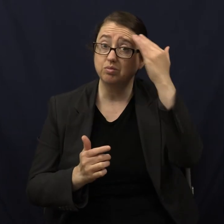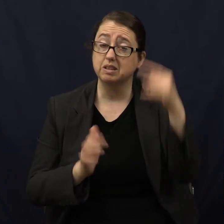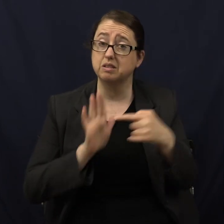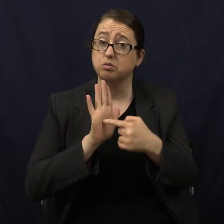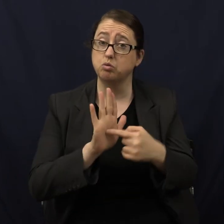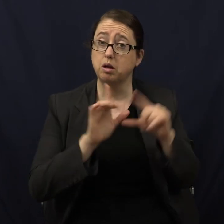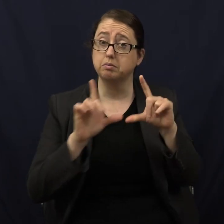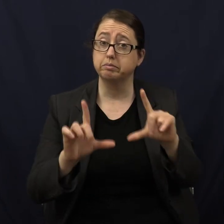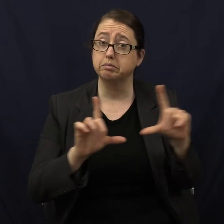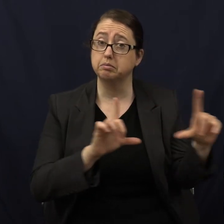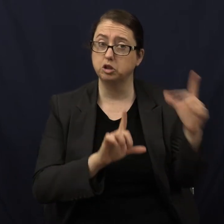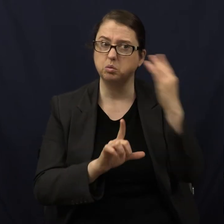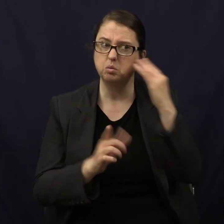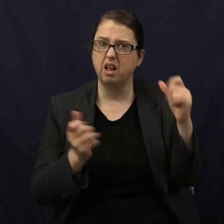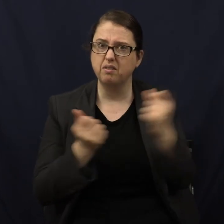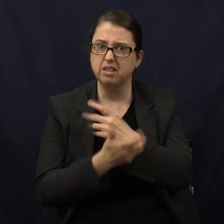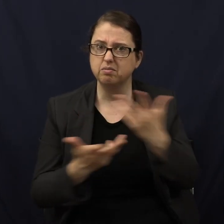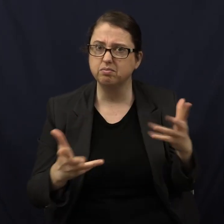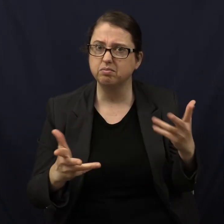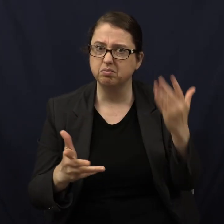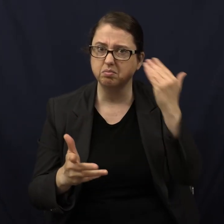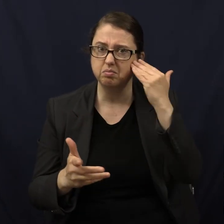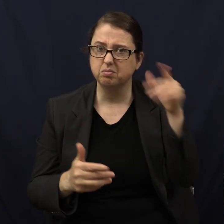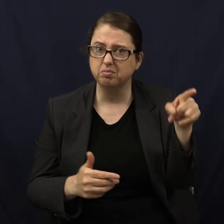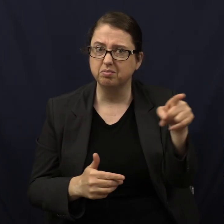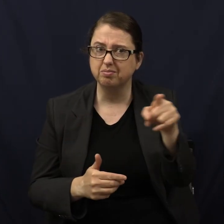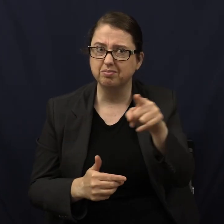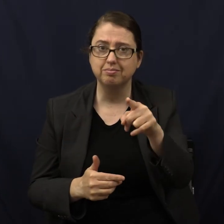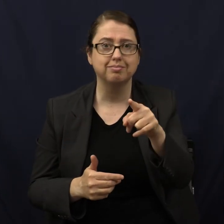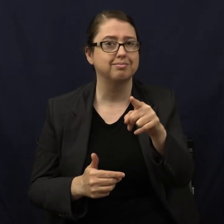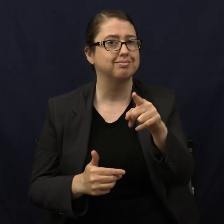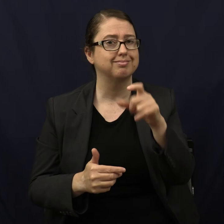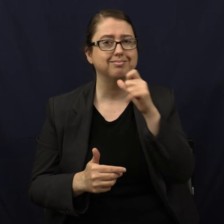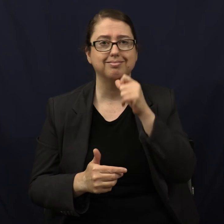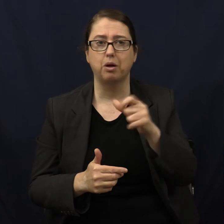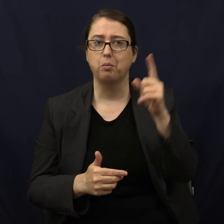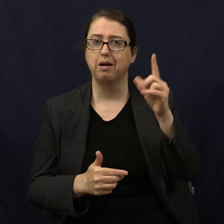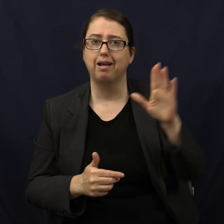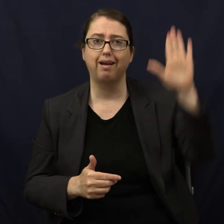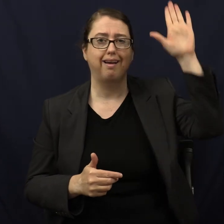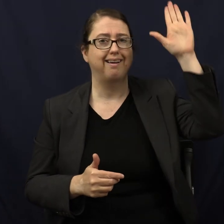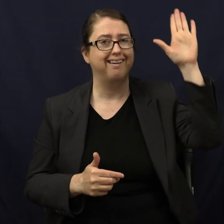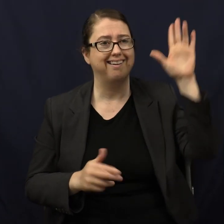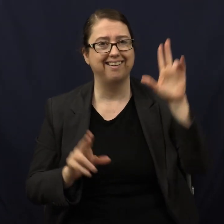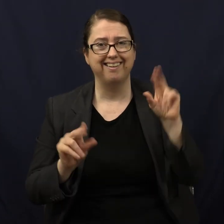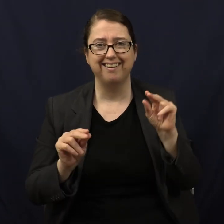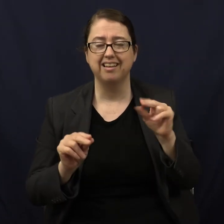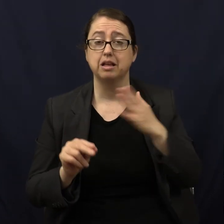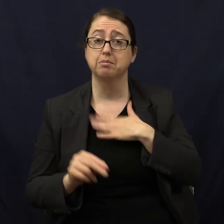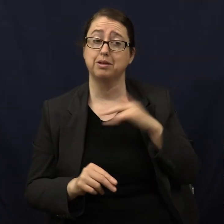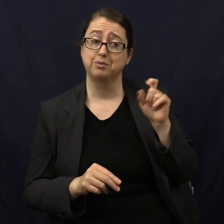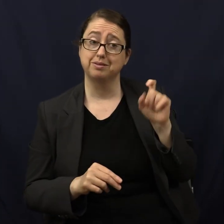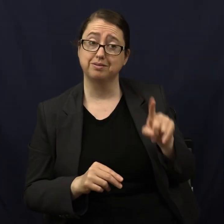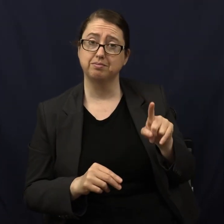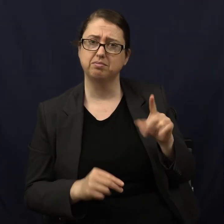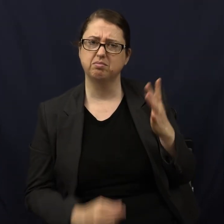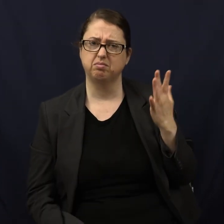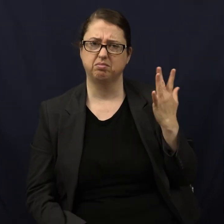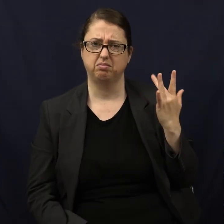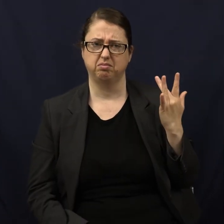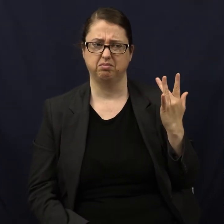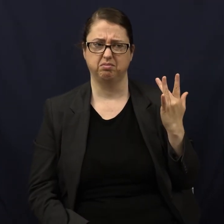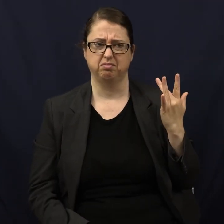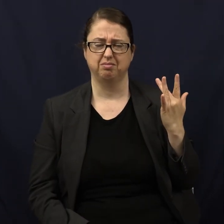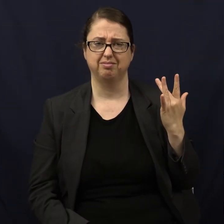threw up there? Knew everything already? Not one hand went up. Here's my question to that. Why?